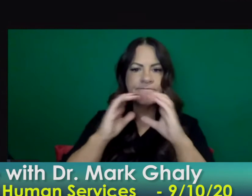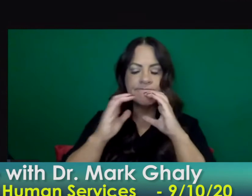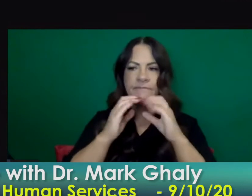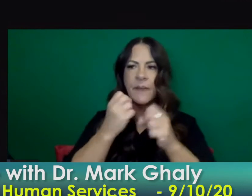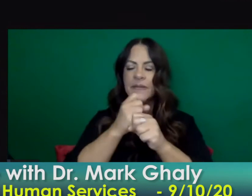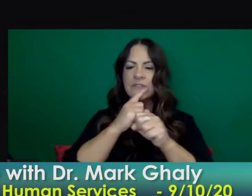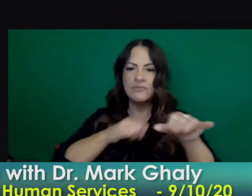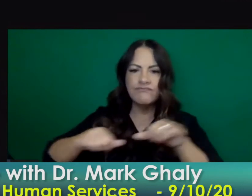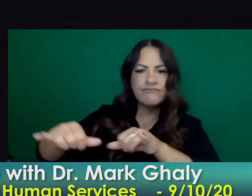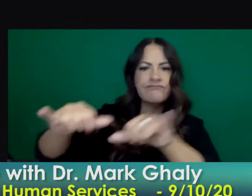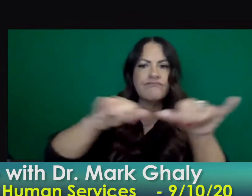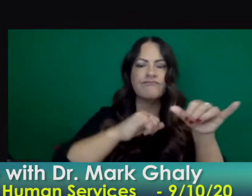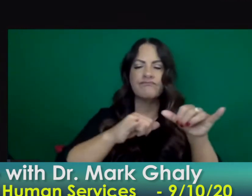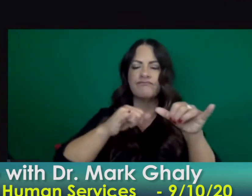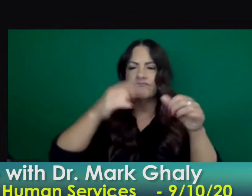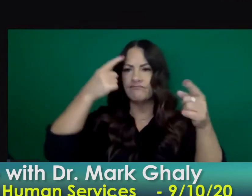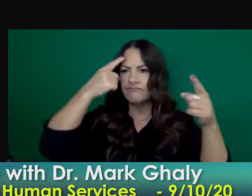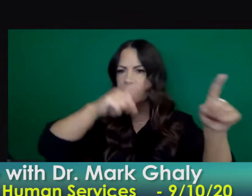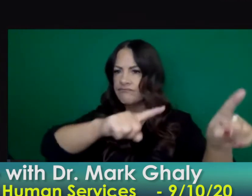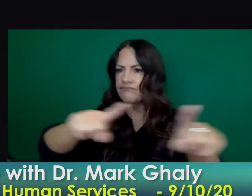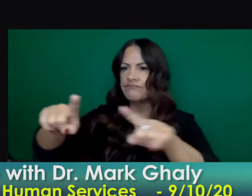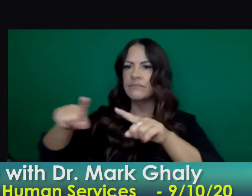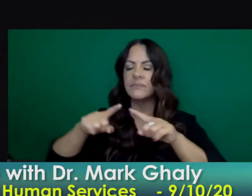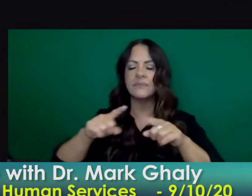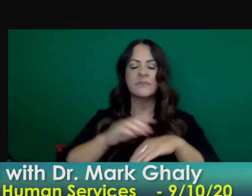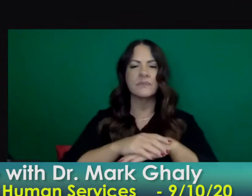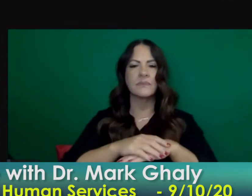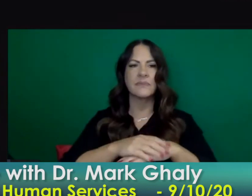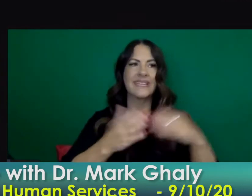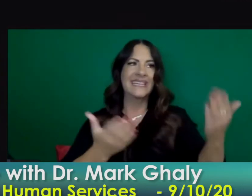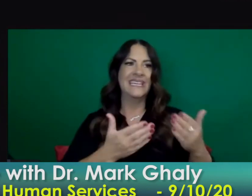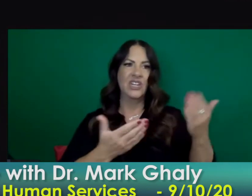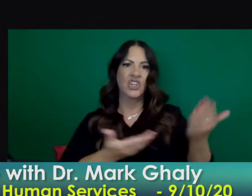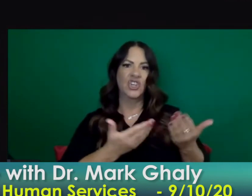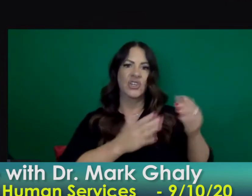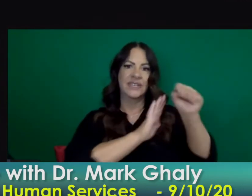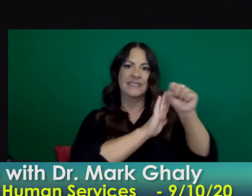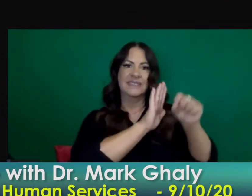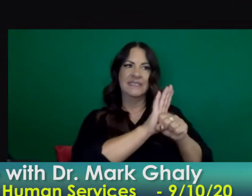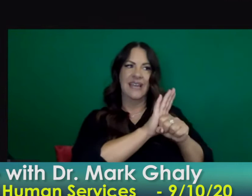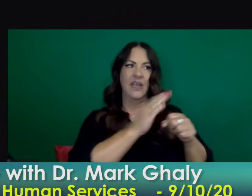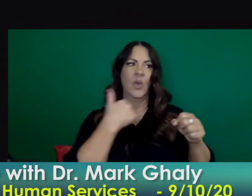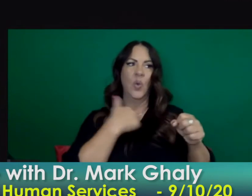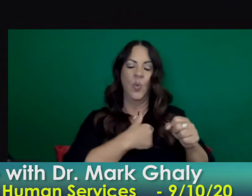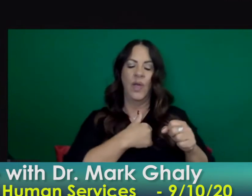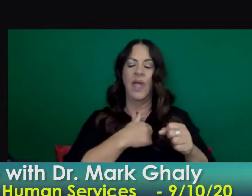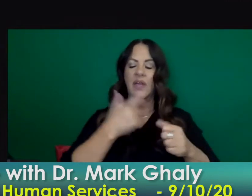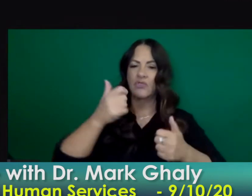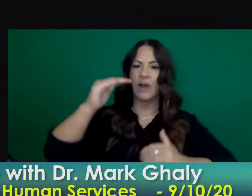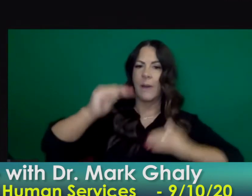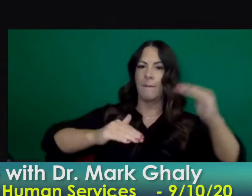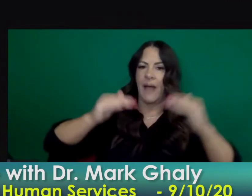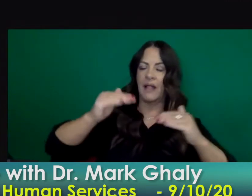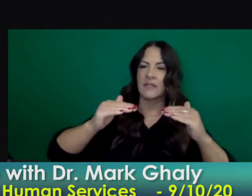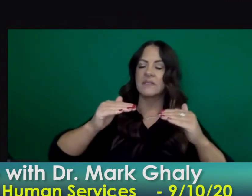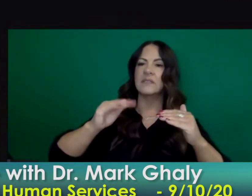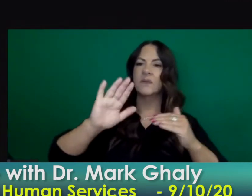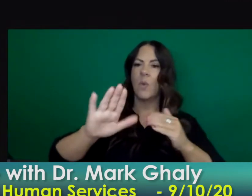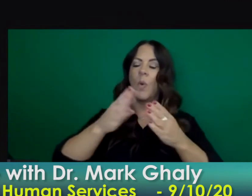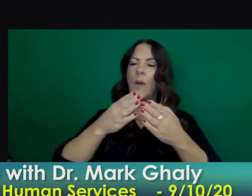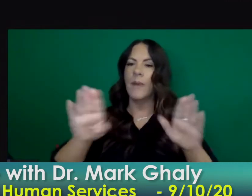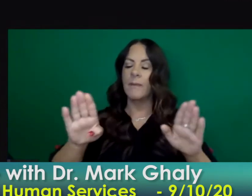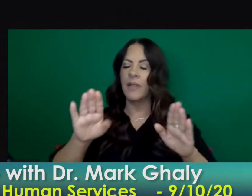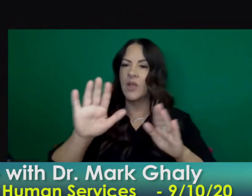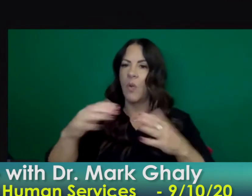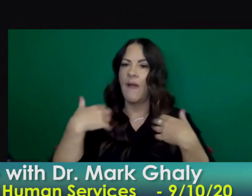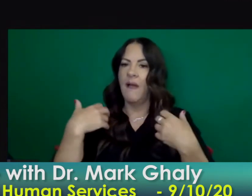and aligned uh there is no doubt that at the state level what we balance here from a public health perspective is really the